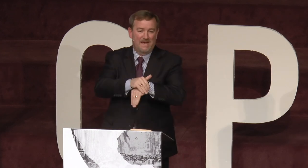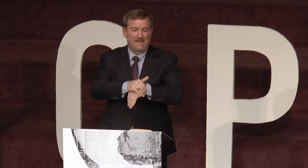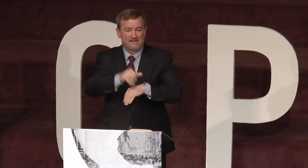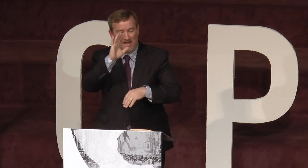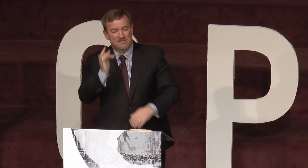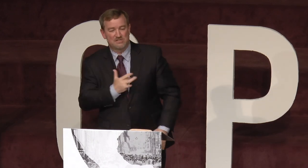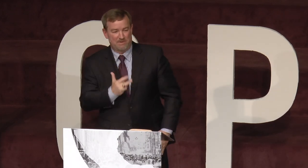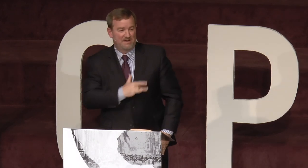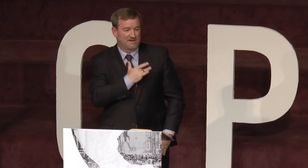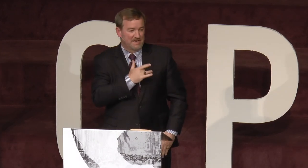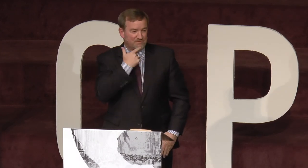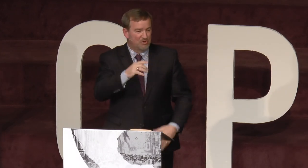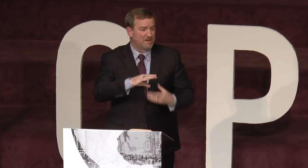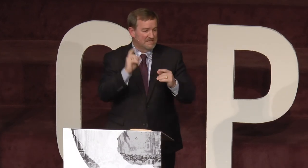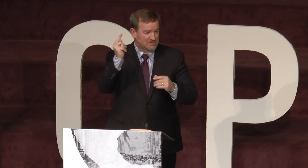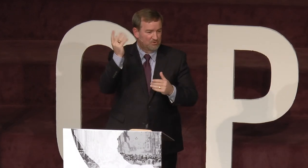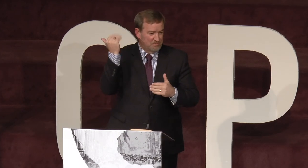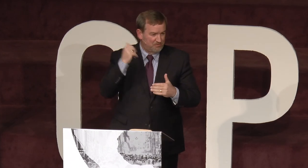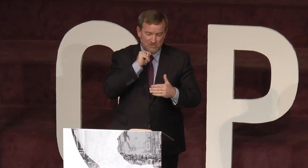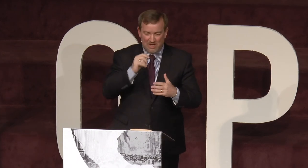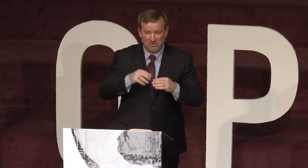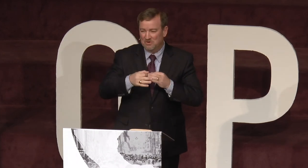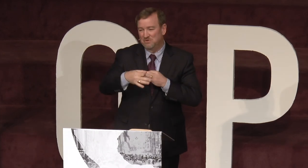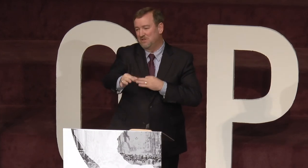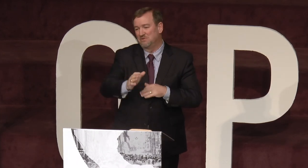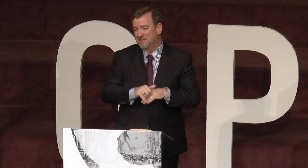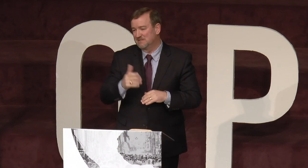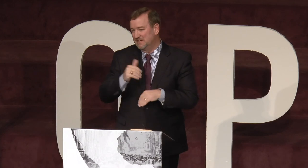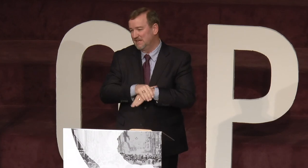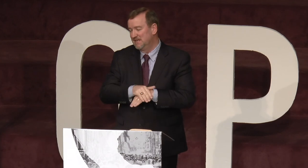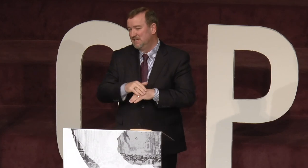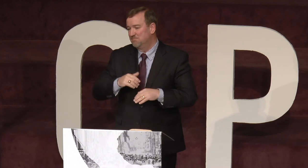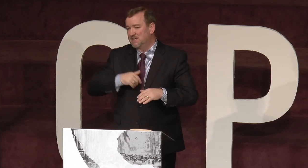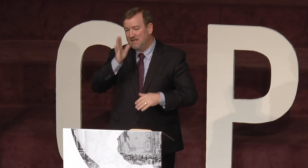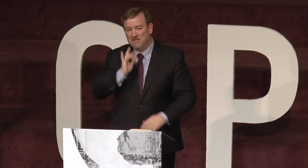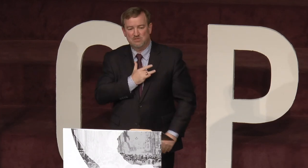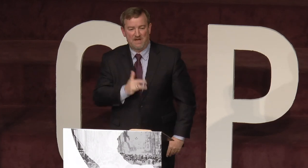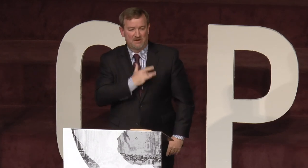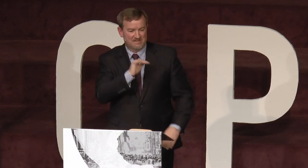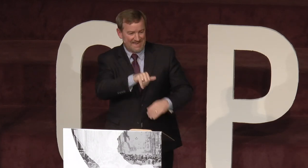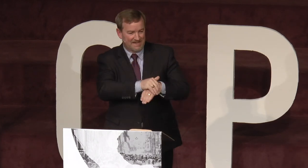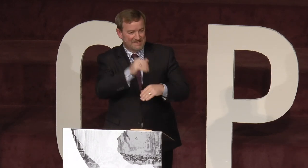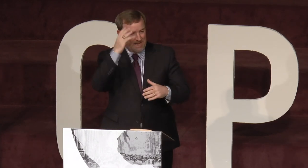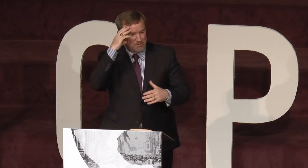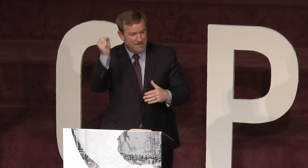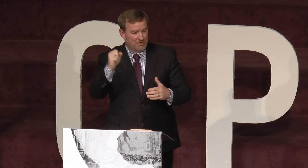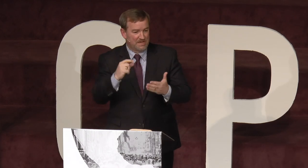night, God touched my heart. And I've told my testimony before, so I won't go real long with that tonight. But God touched my heart that night that I would memorize